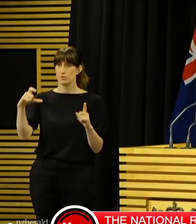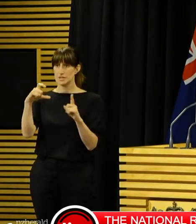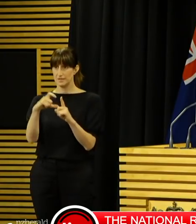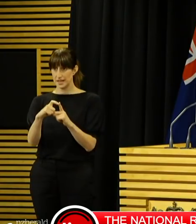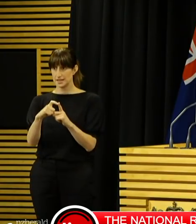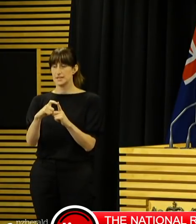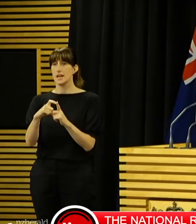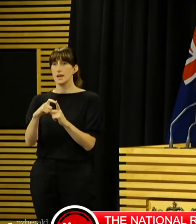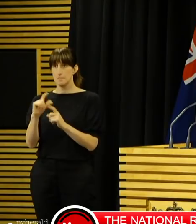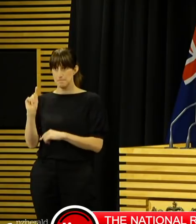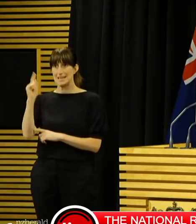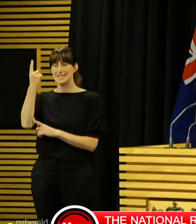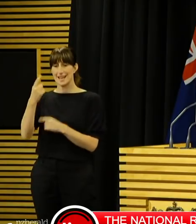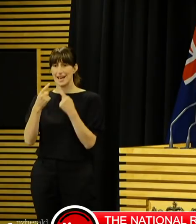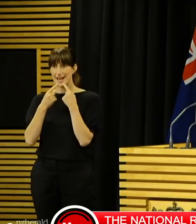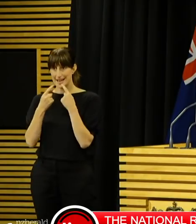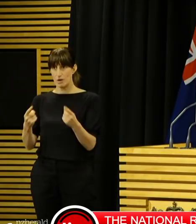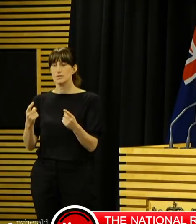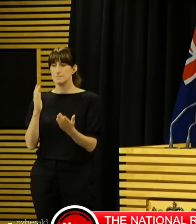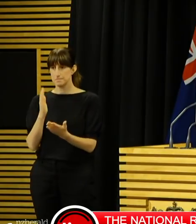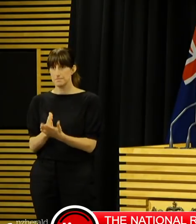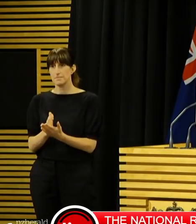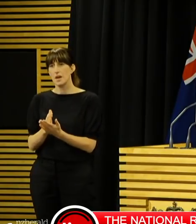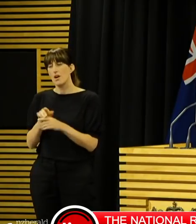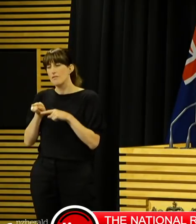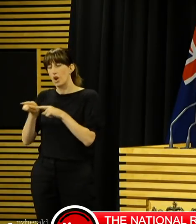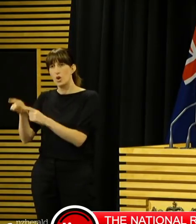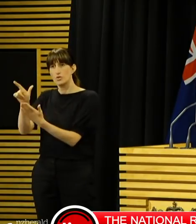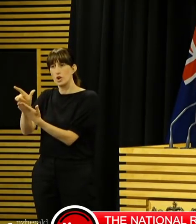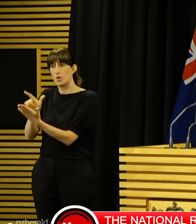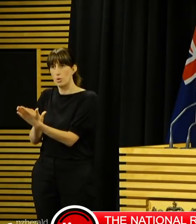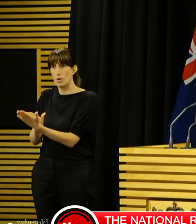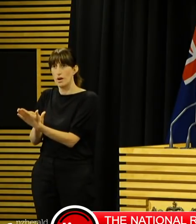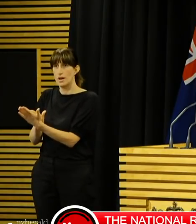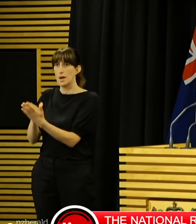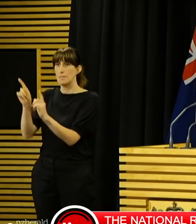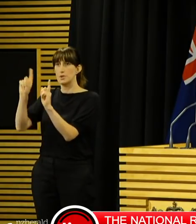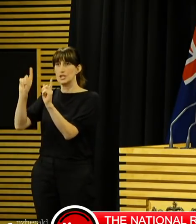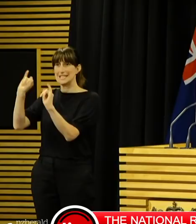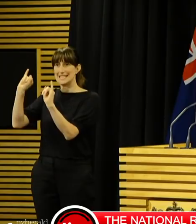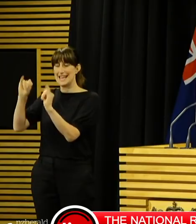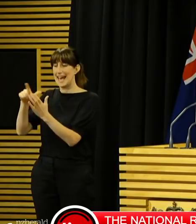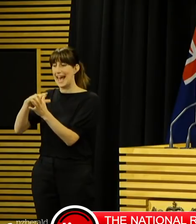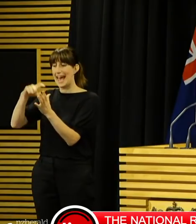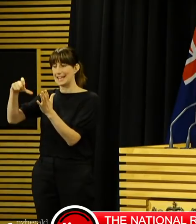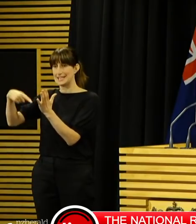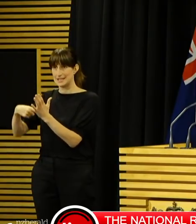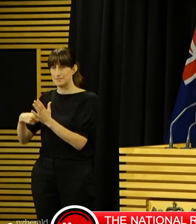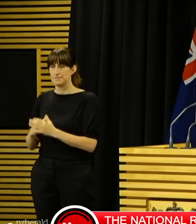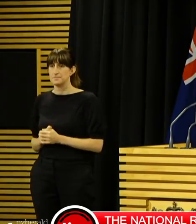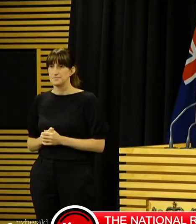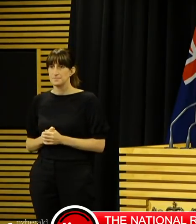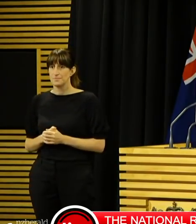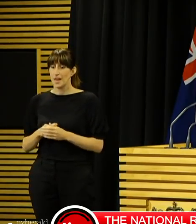Henare, under the Civil Defence Emergency Management Act 2002. The state of national emergency has been declared